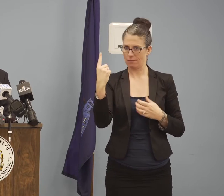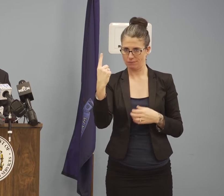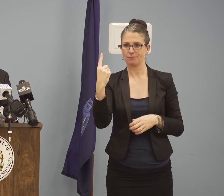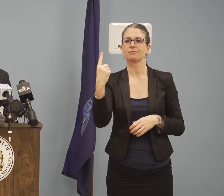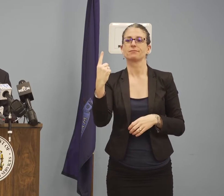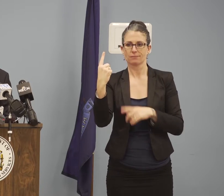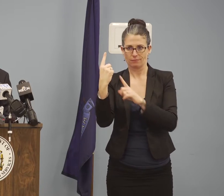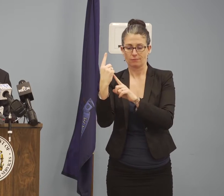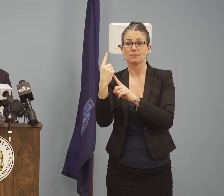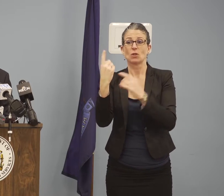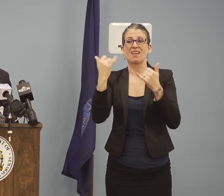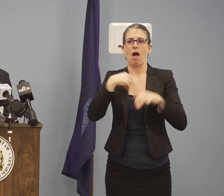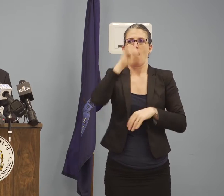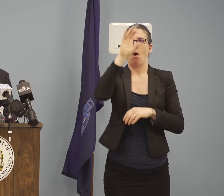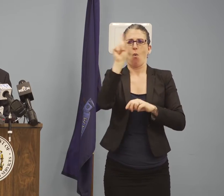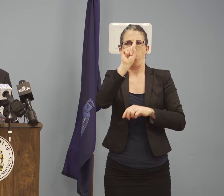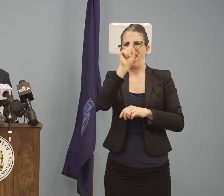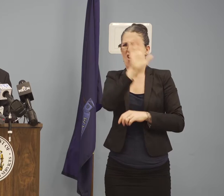Andrascoggin County,